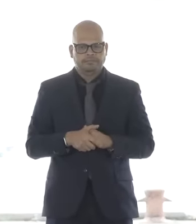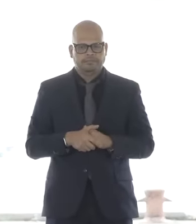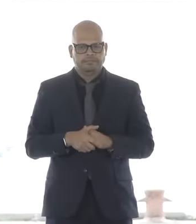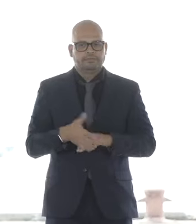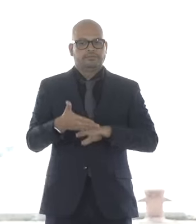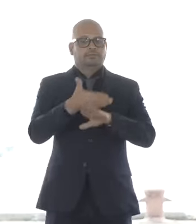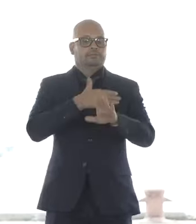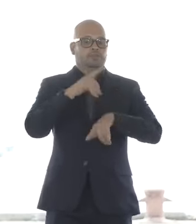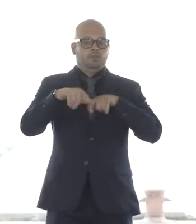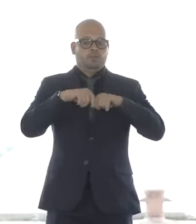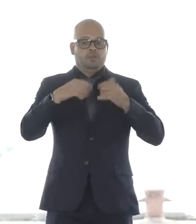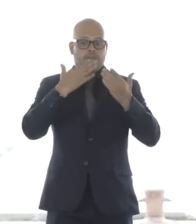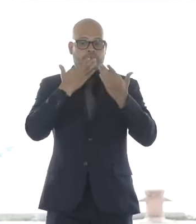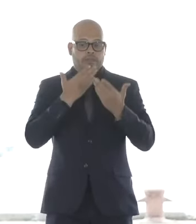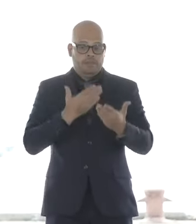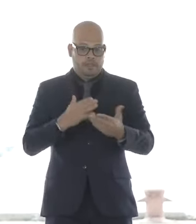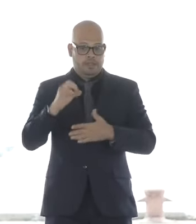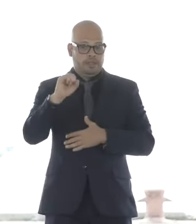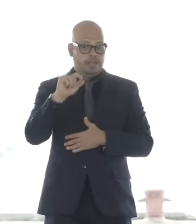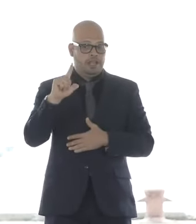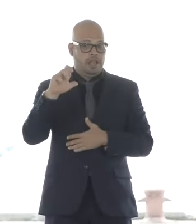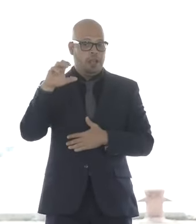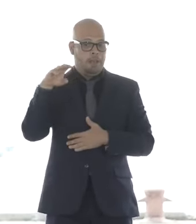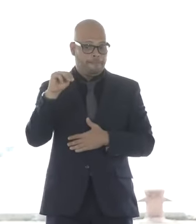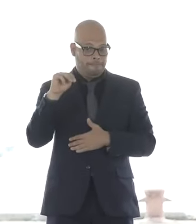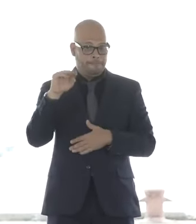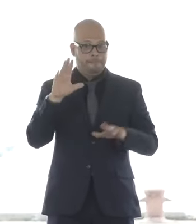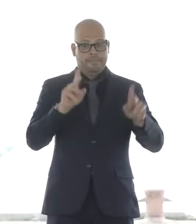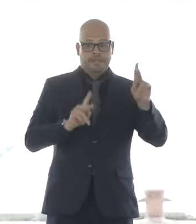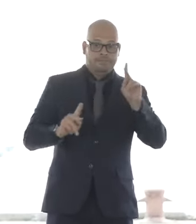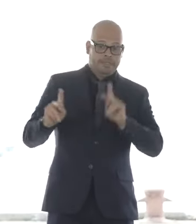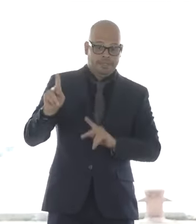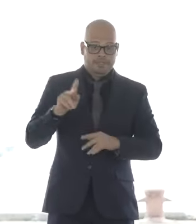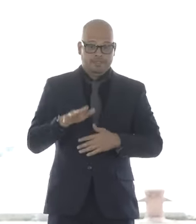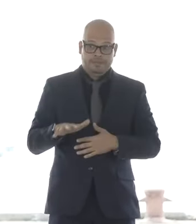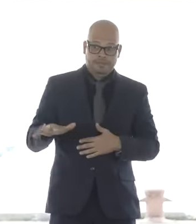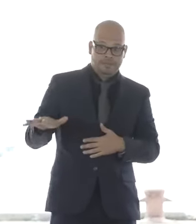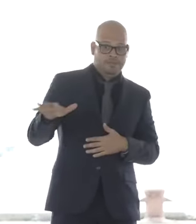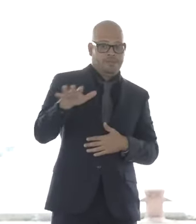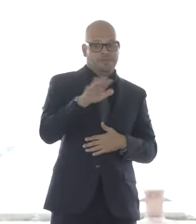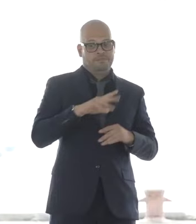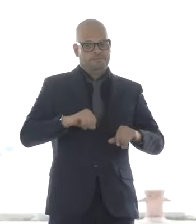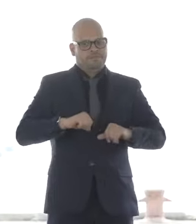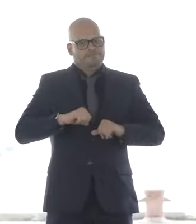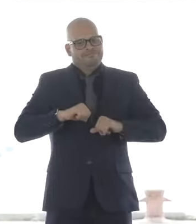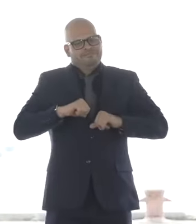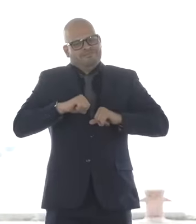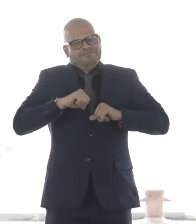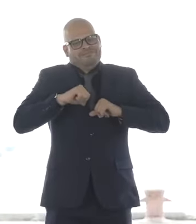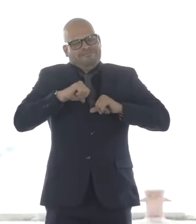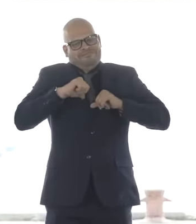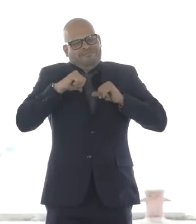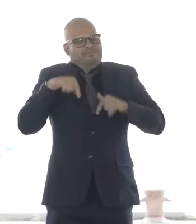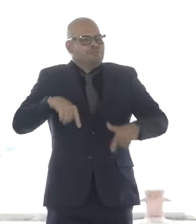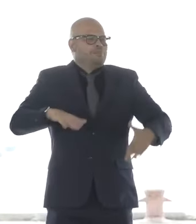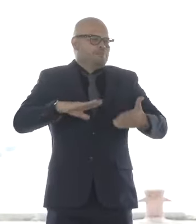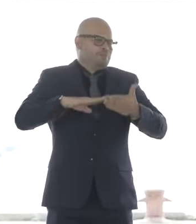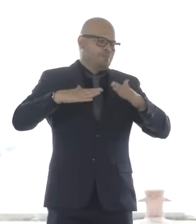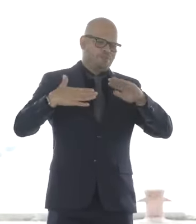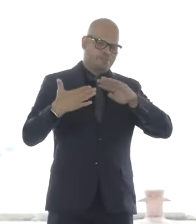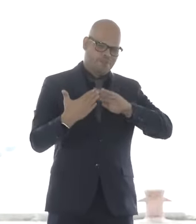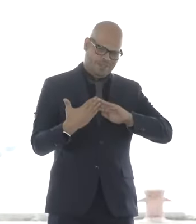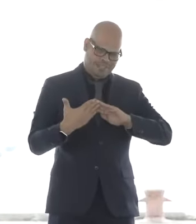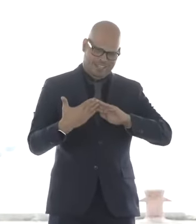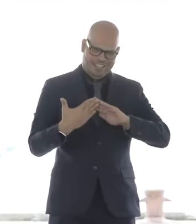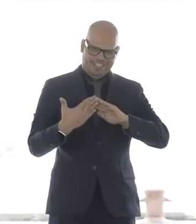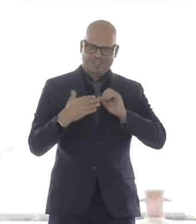MassCEC is so honored to be part of this community, and we look forward to growing our relationships here with our new neighbors.